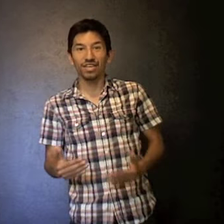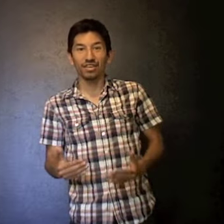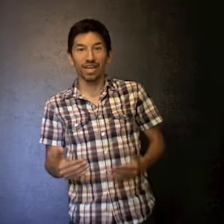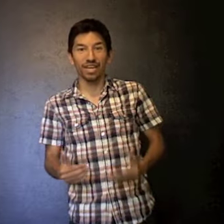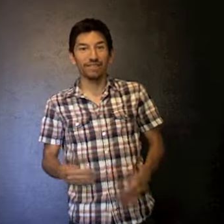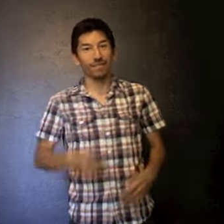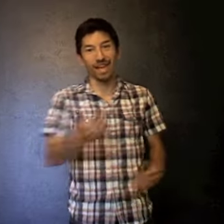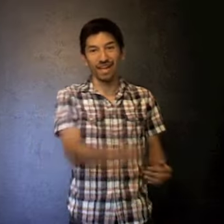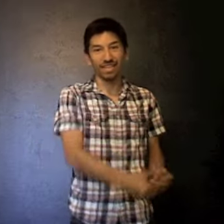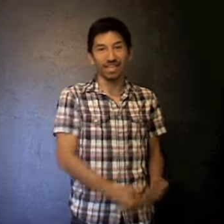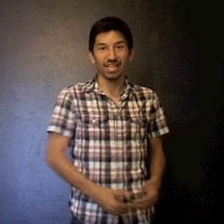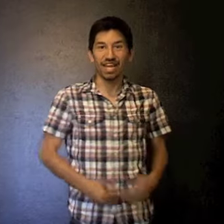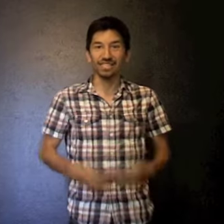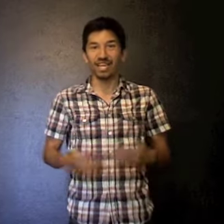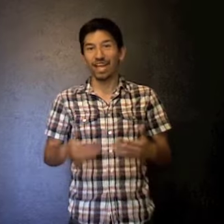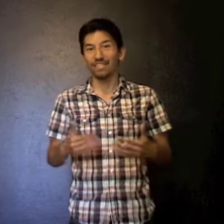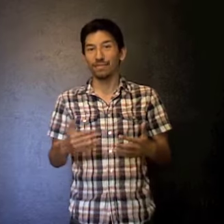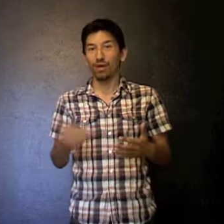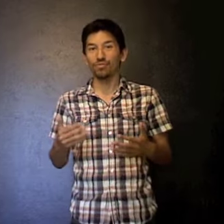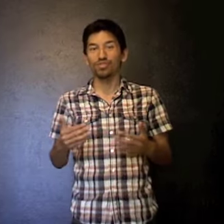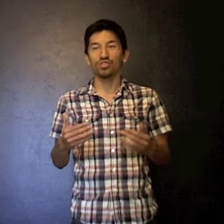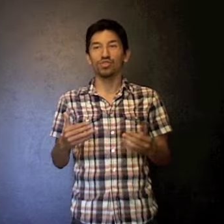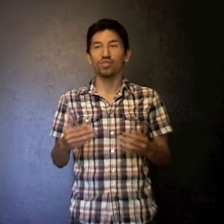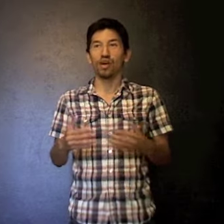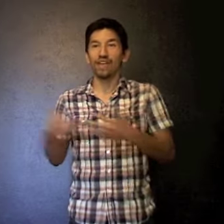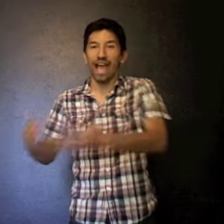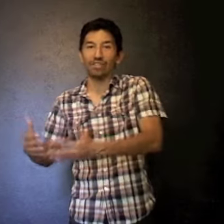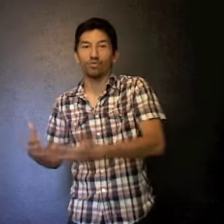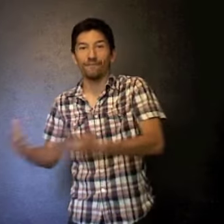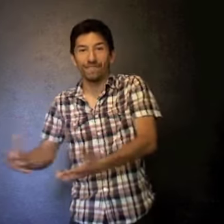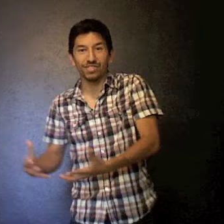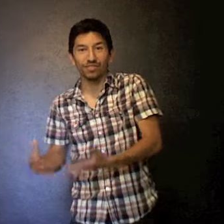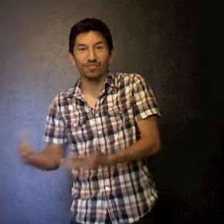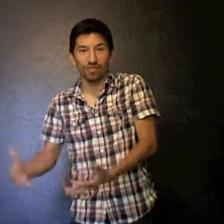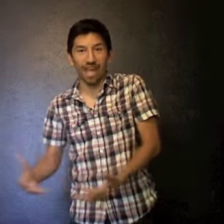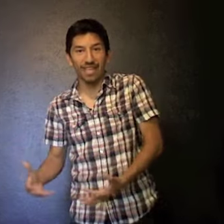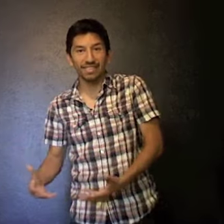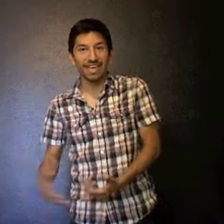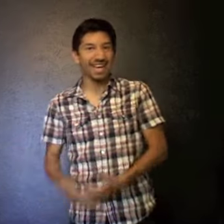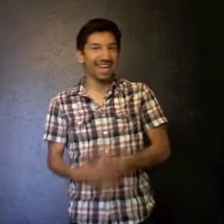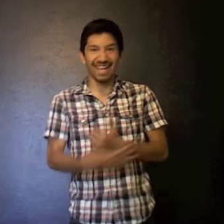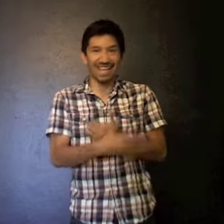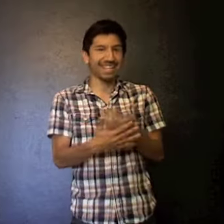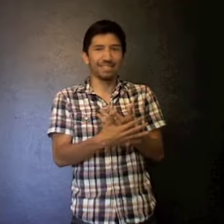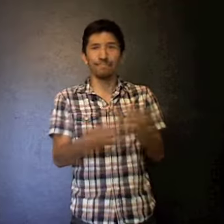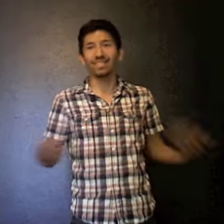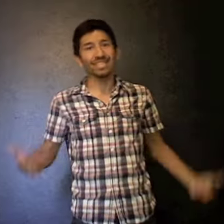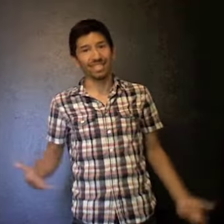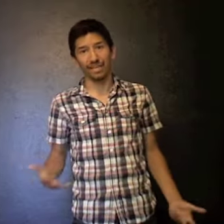you're getting from an online class as opposed to an actual physical class is completely different.